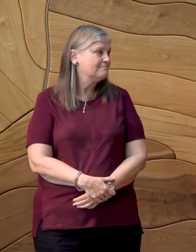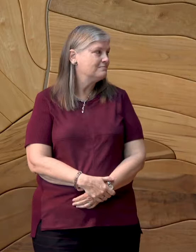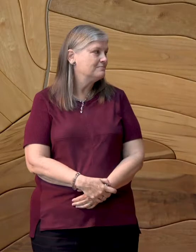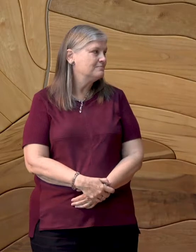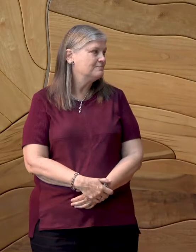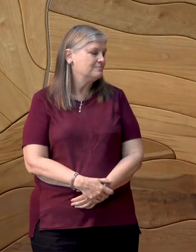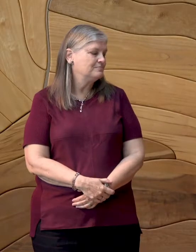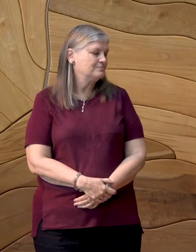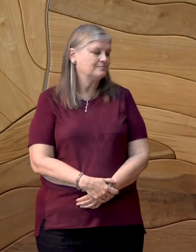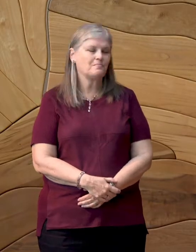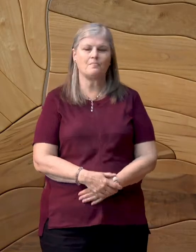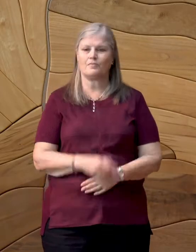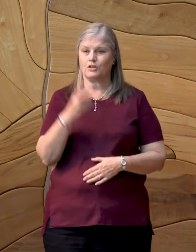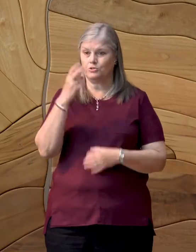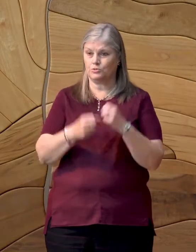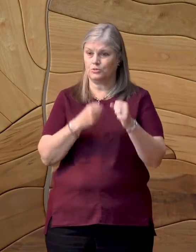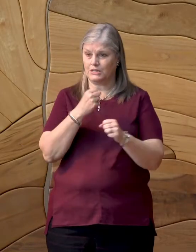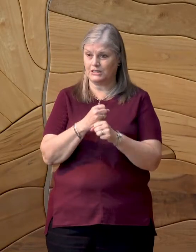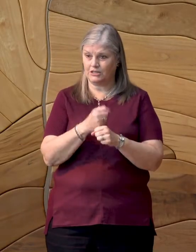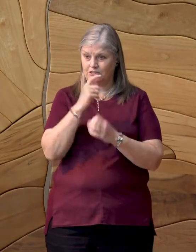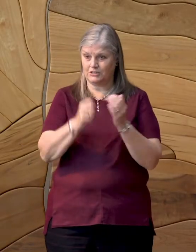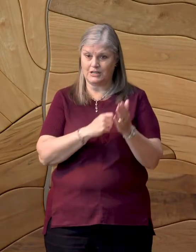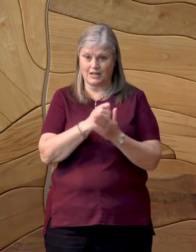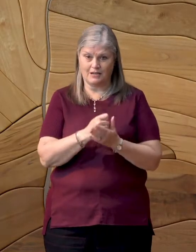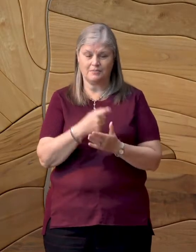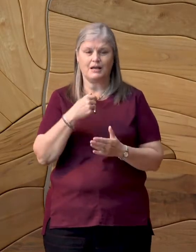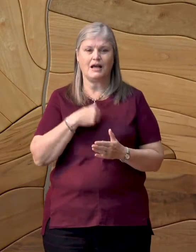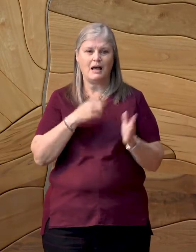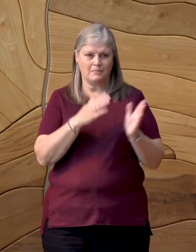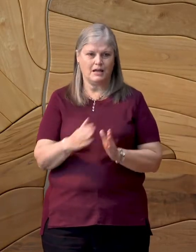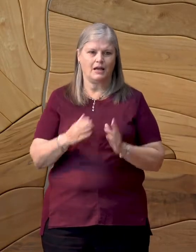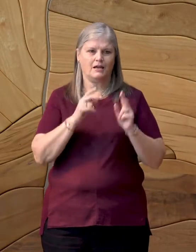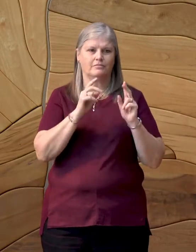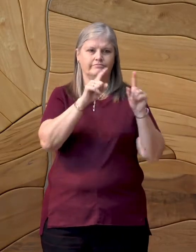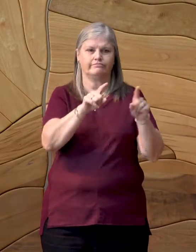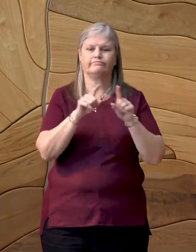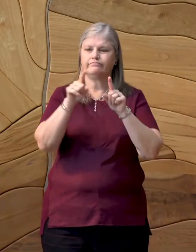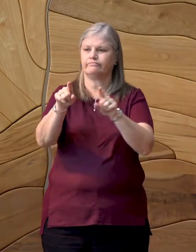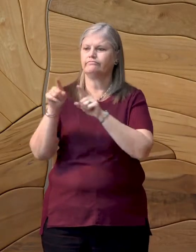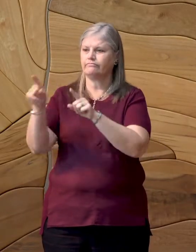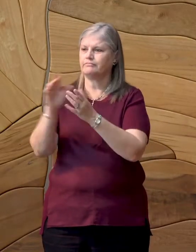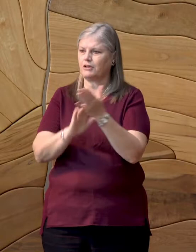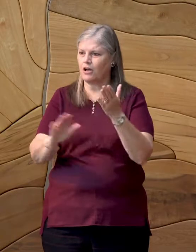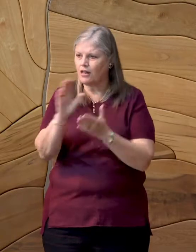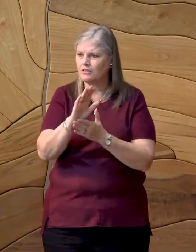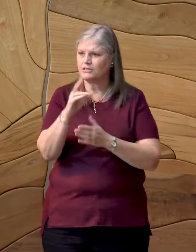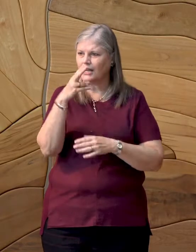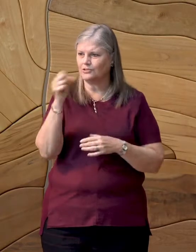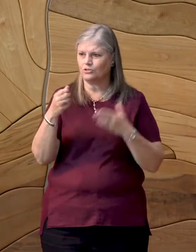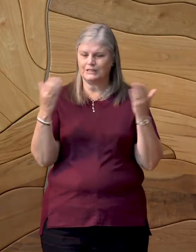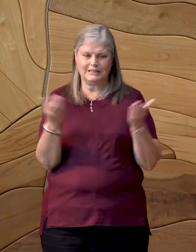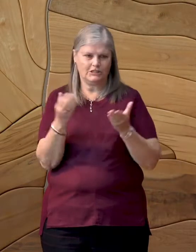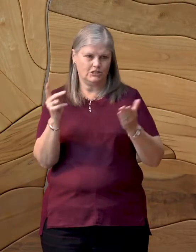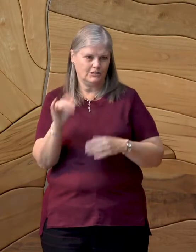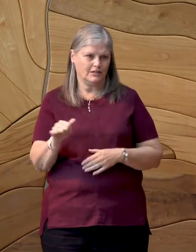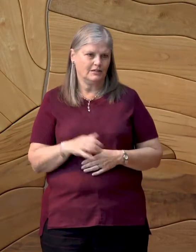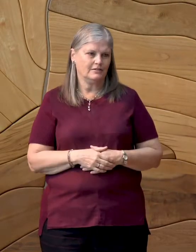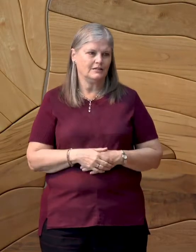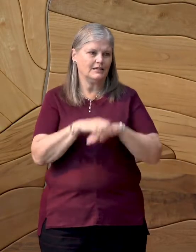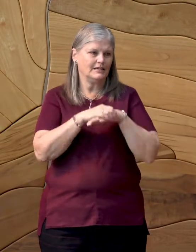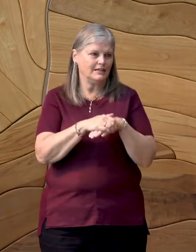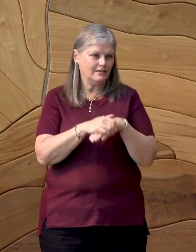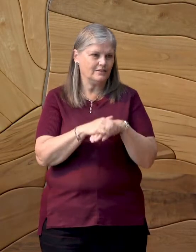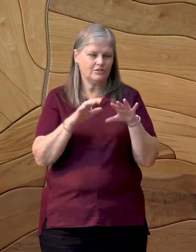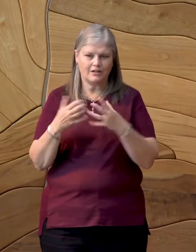During my two-year tenure, I plan to visit colleges and high schools throughout the state. English